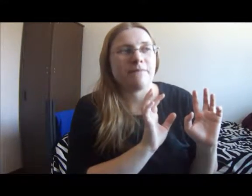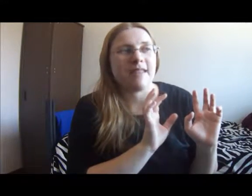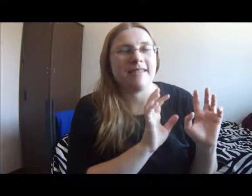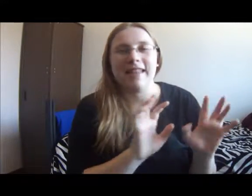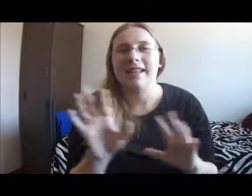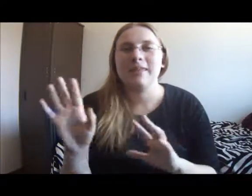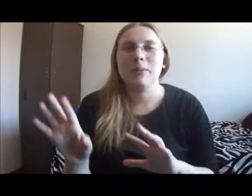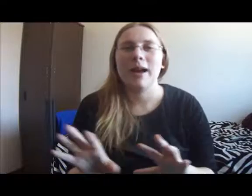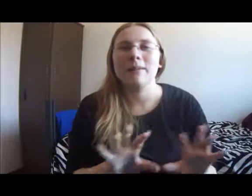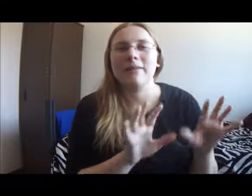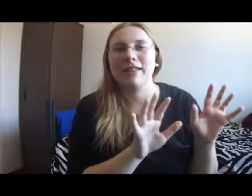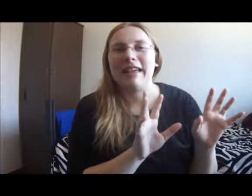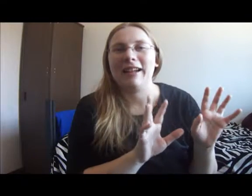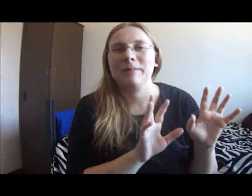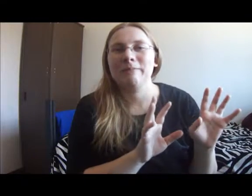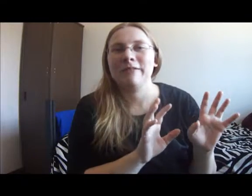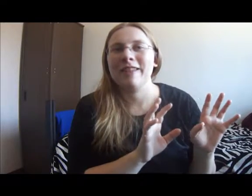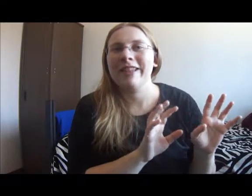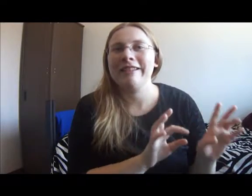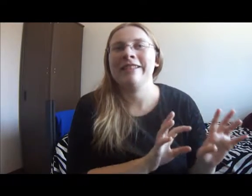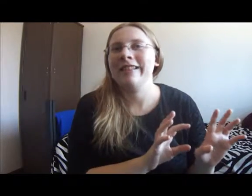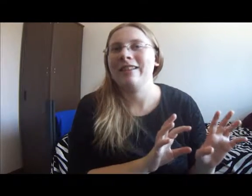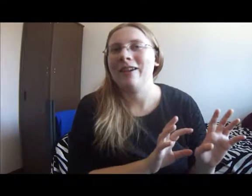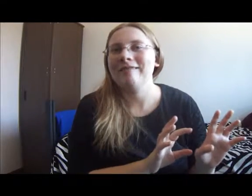Is that the bribe giving that up so he doesn't get caught?